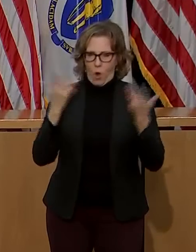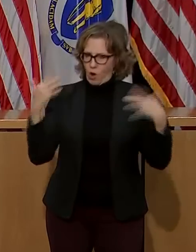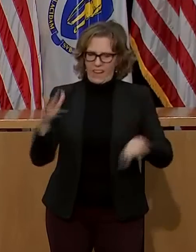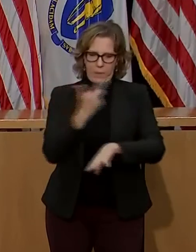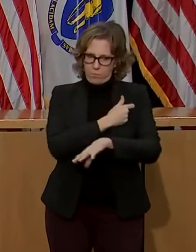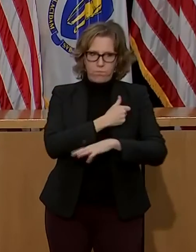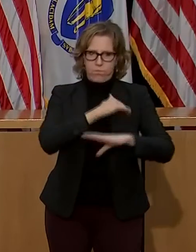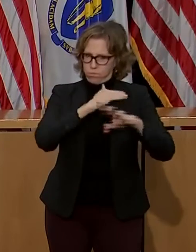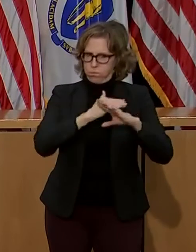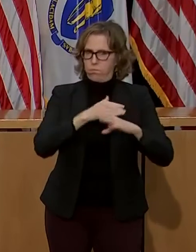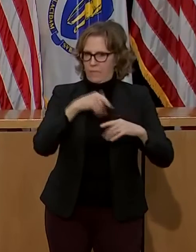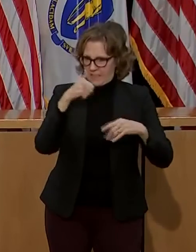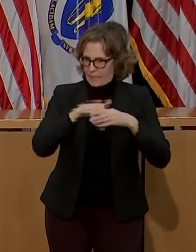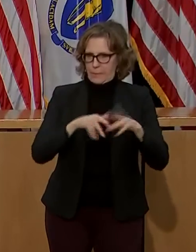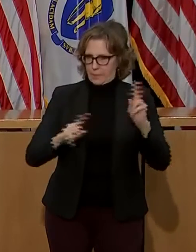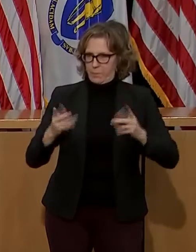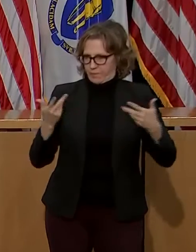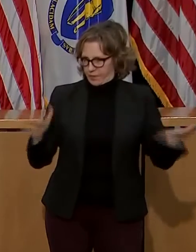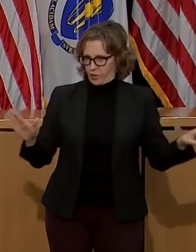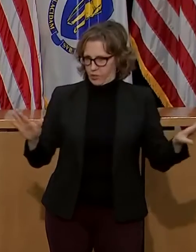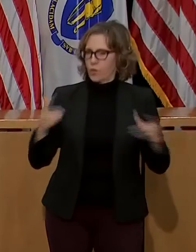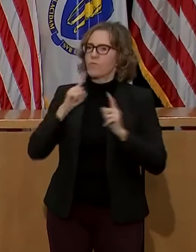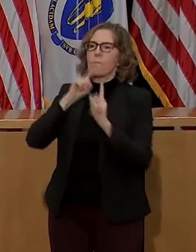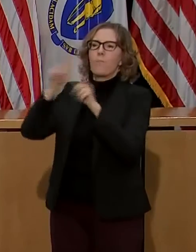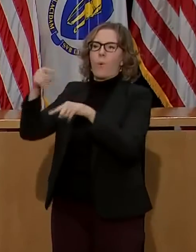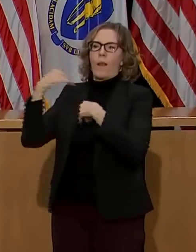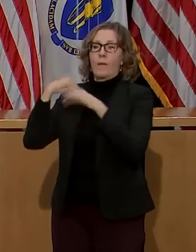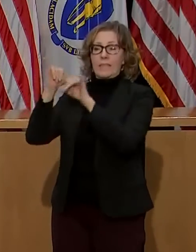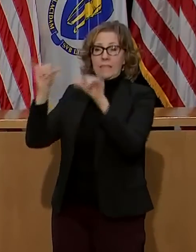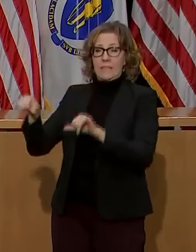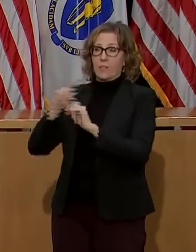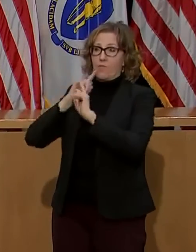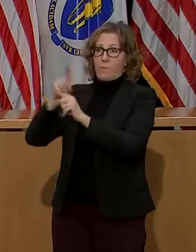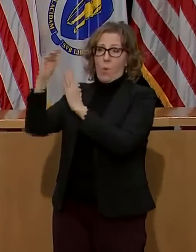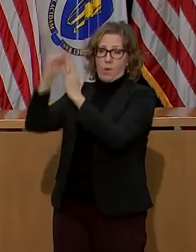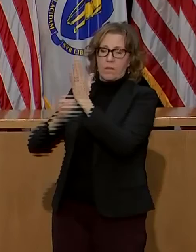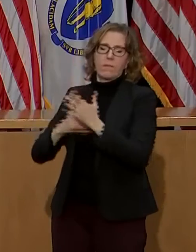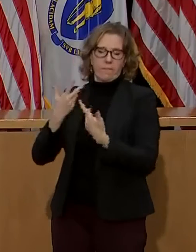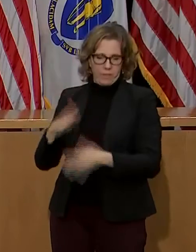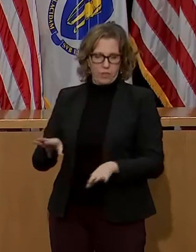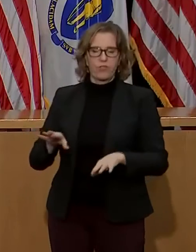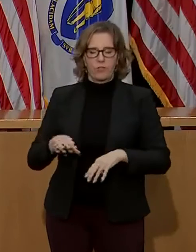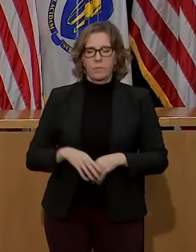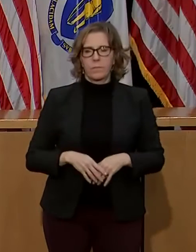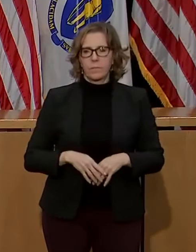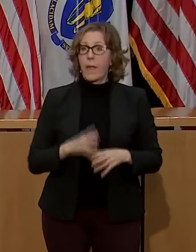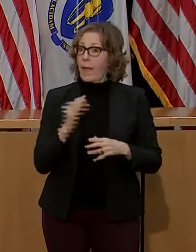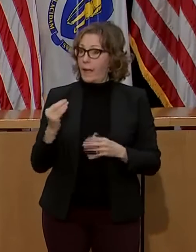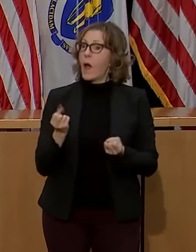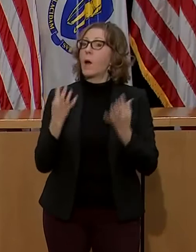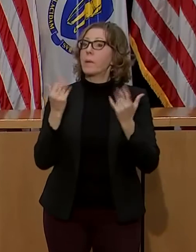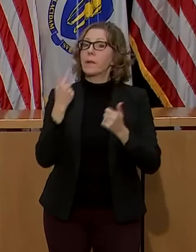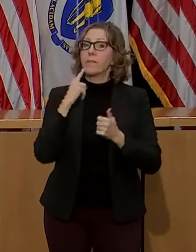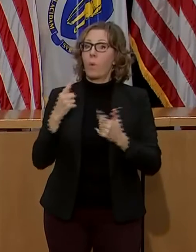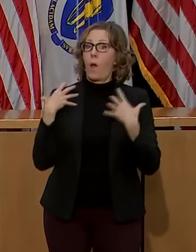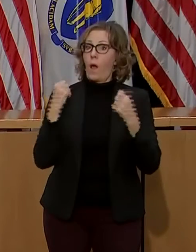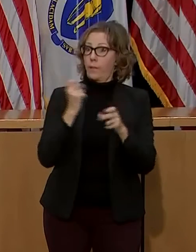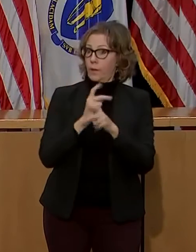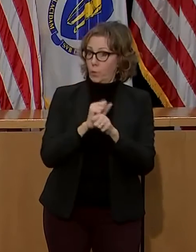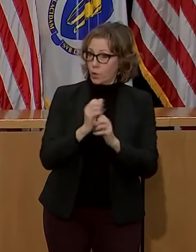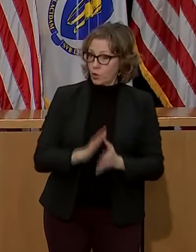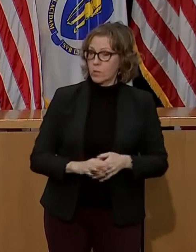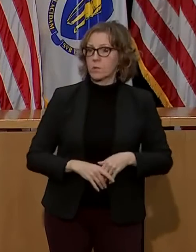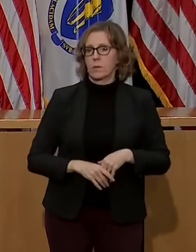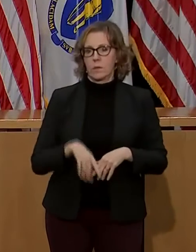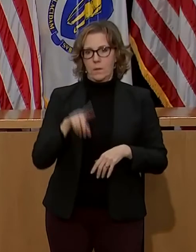As of Thursday night, over 247,000 doses have been administered to health care workers. Over 86